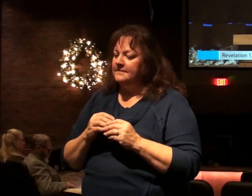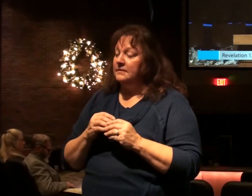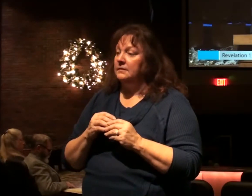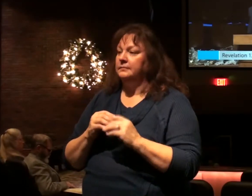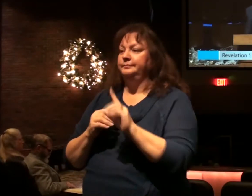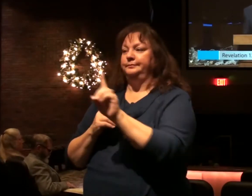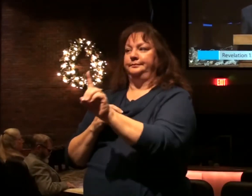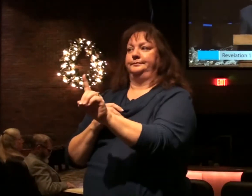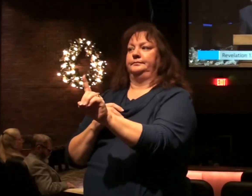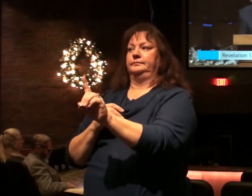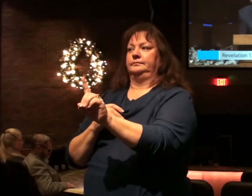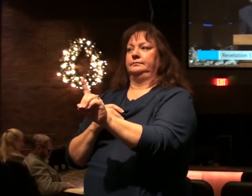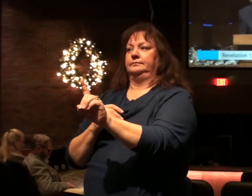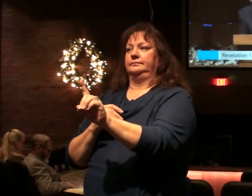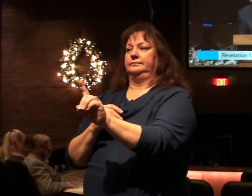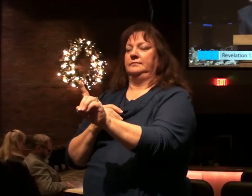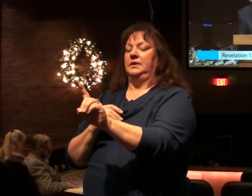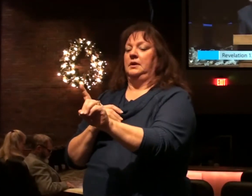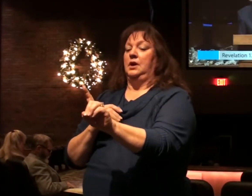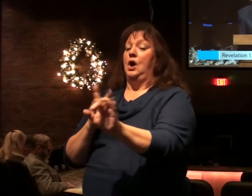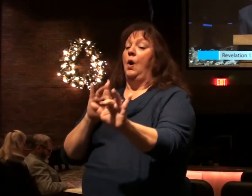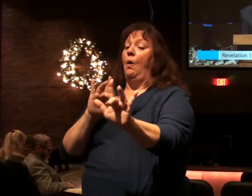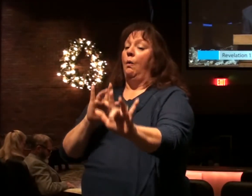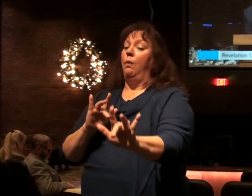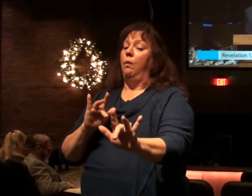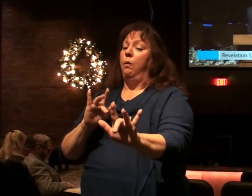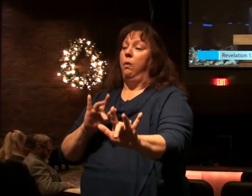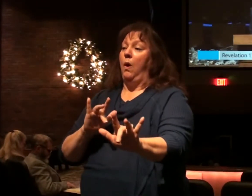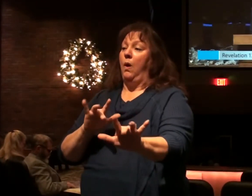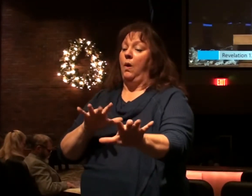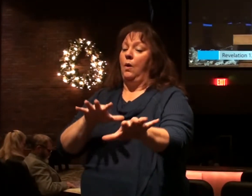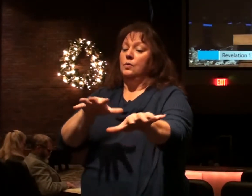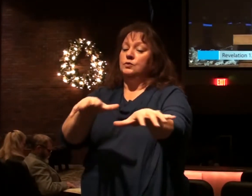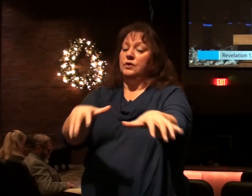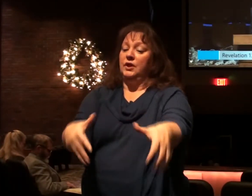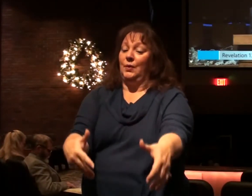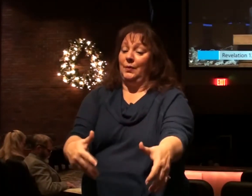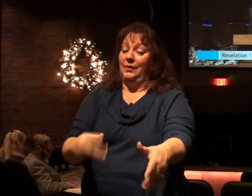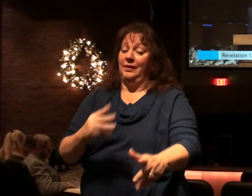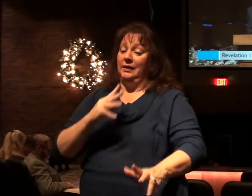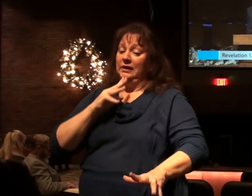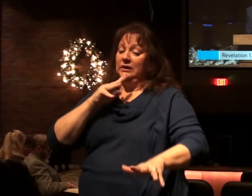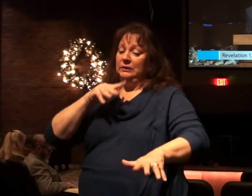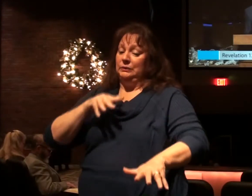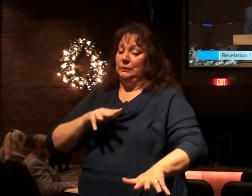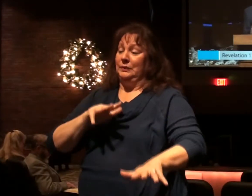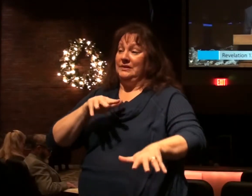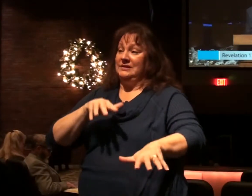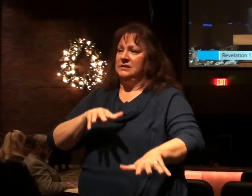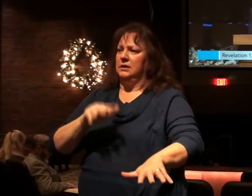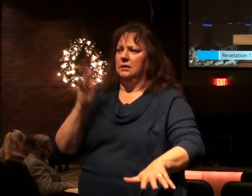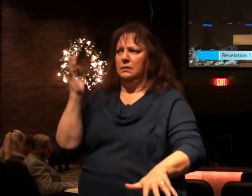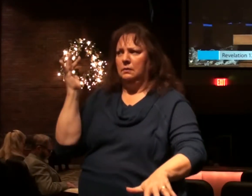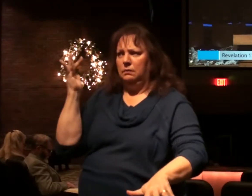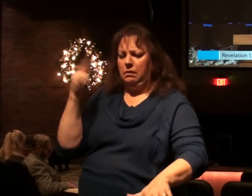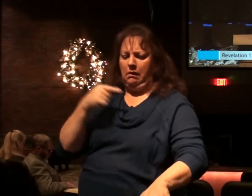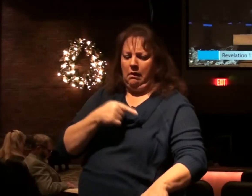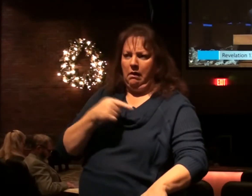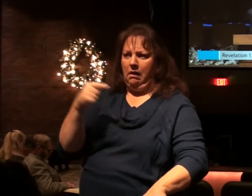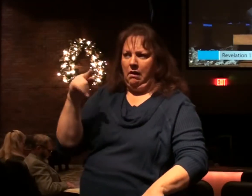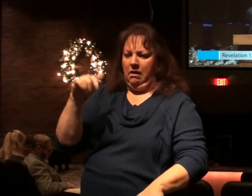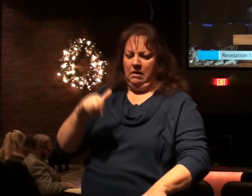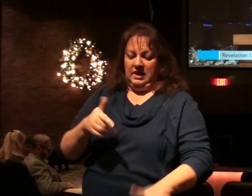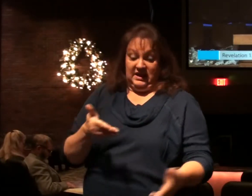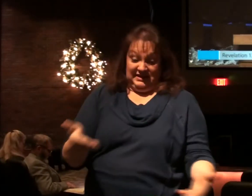But, woe to the earth and the sea, because the devil has come